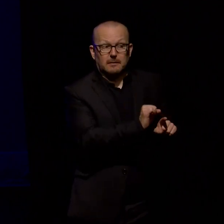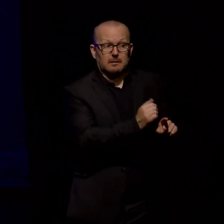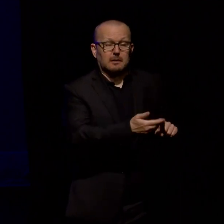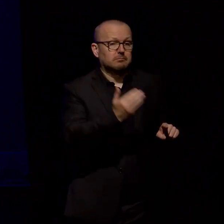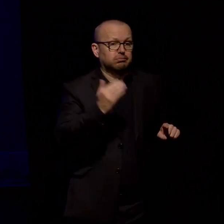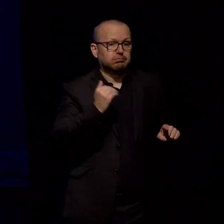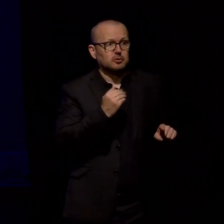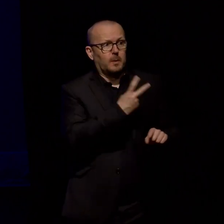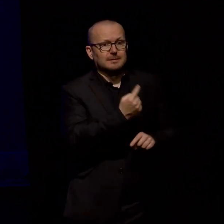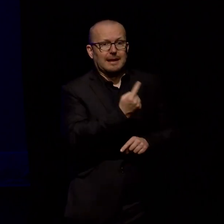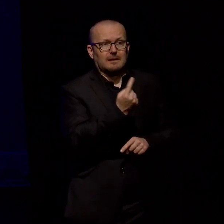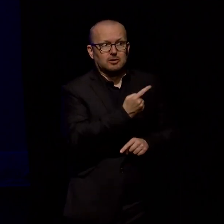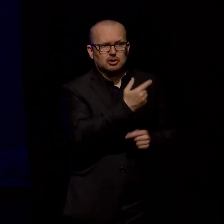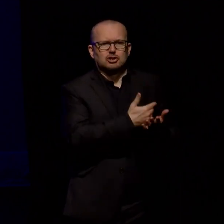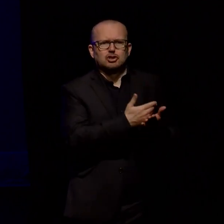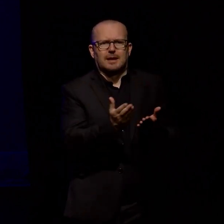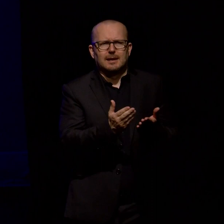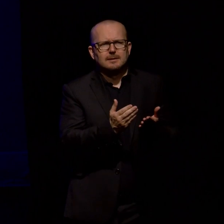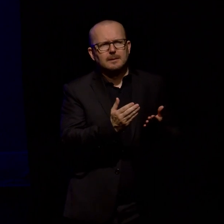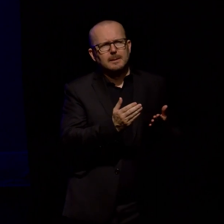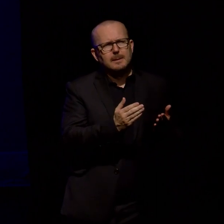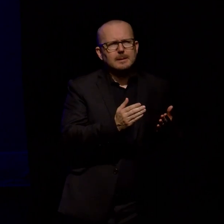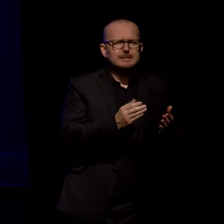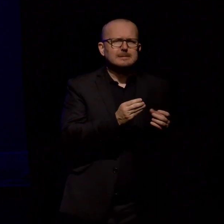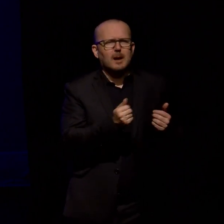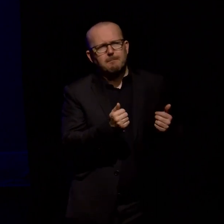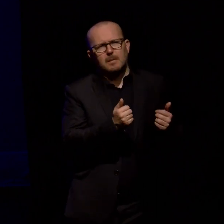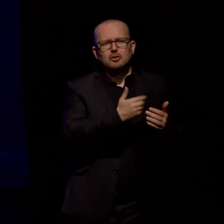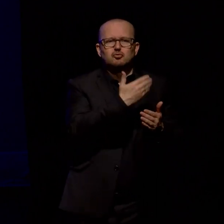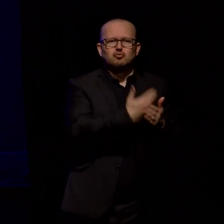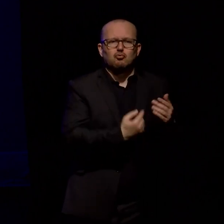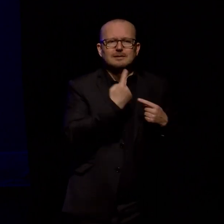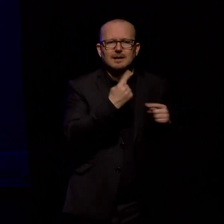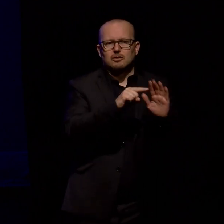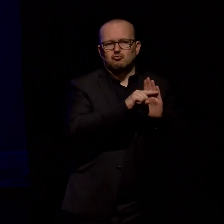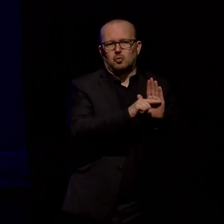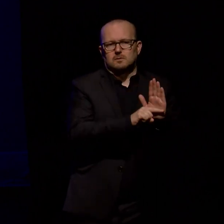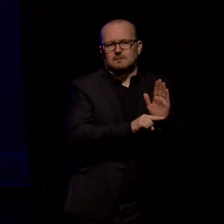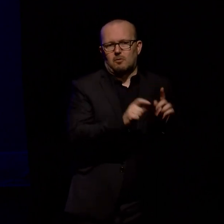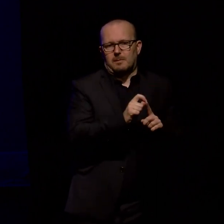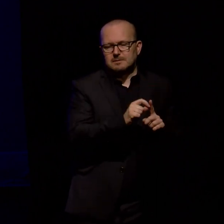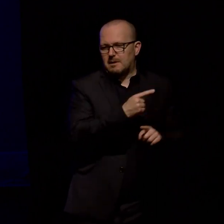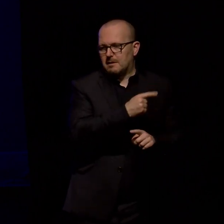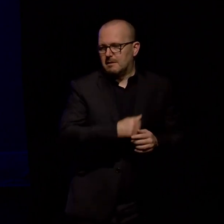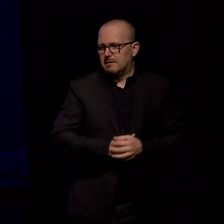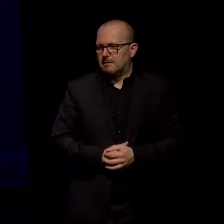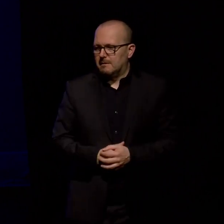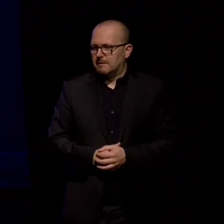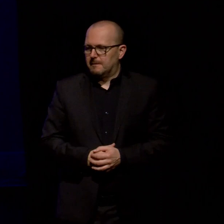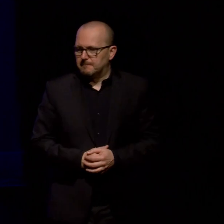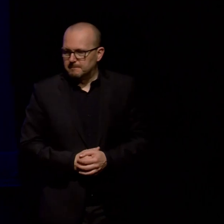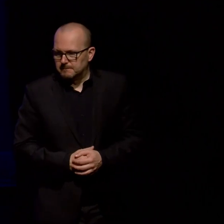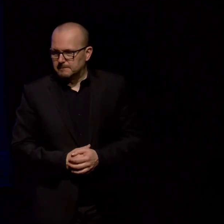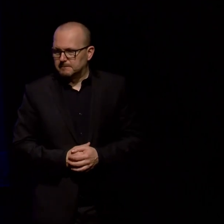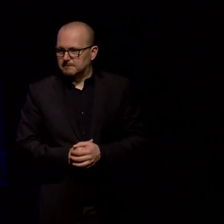she shared on Twitter a series of informal storytelling rules that Pixar used to guide their narratives these have come